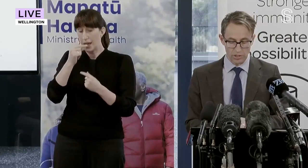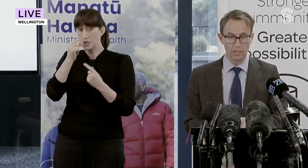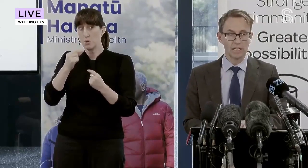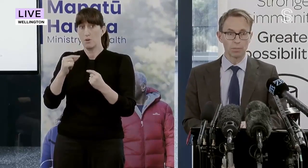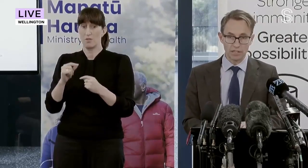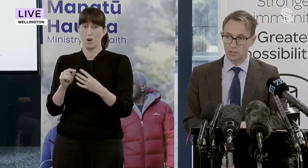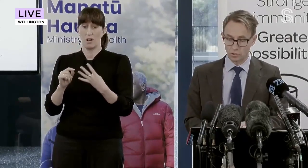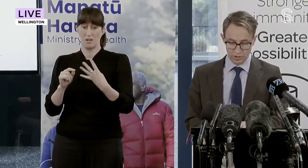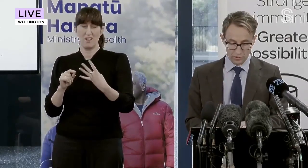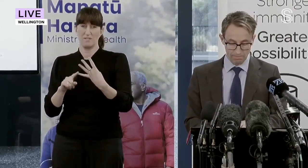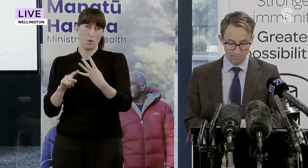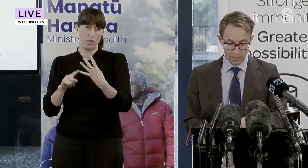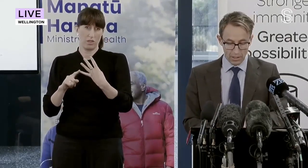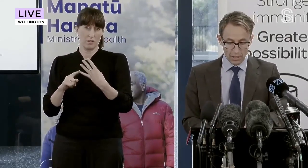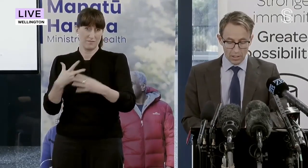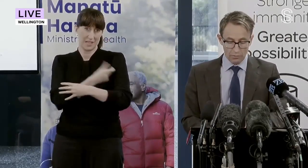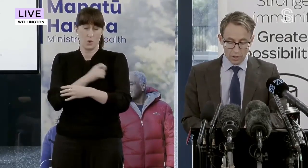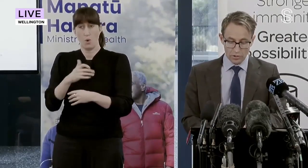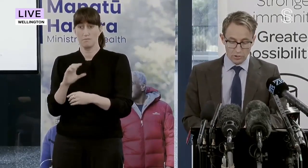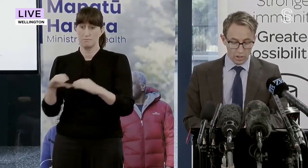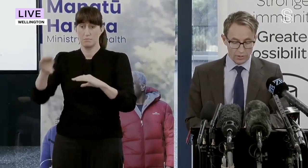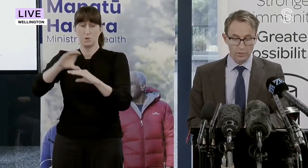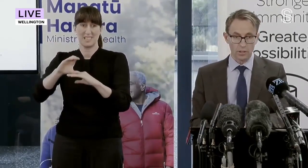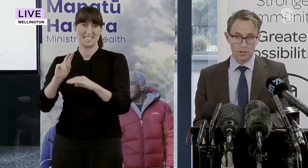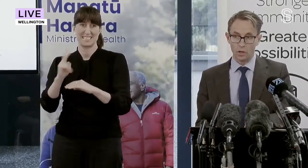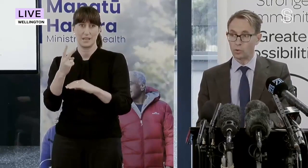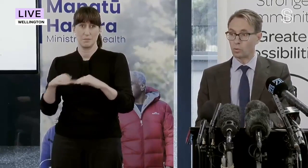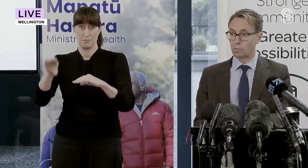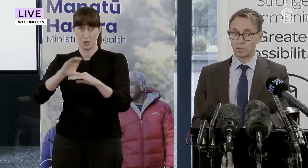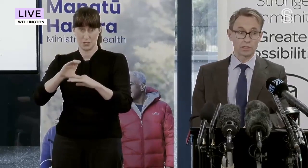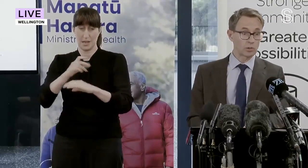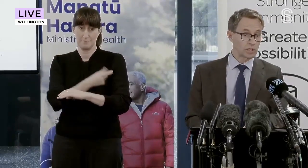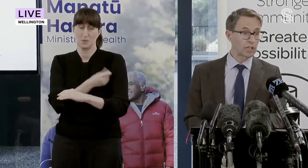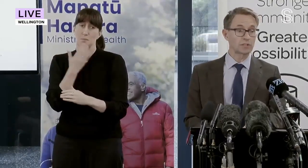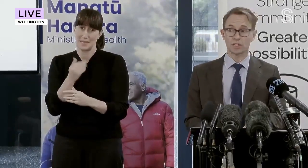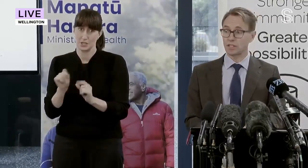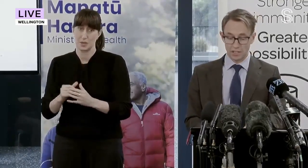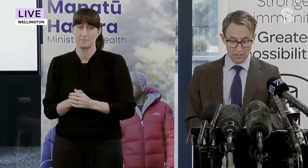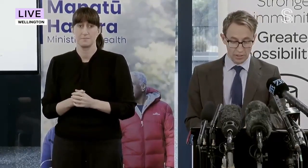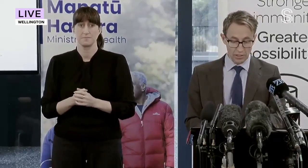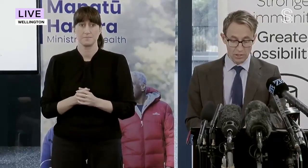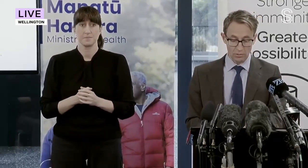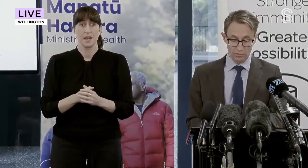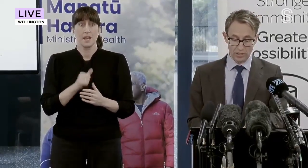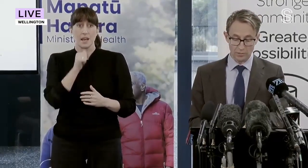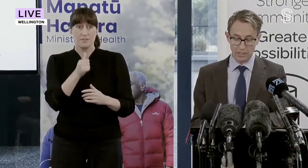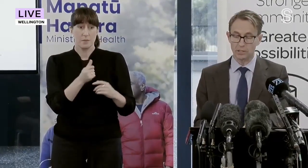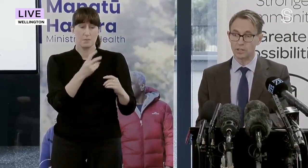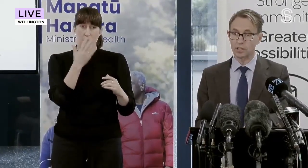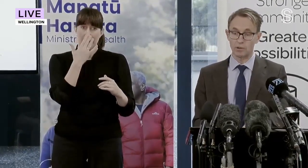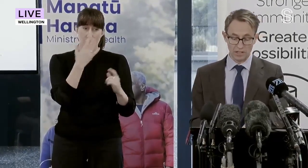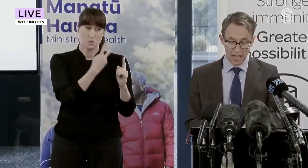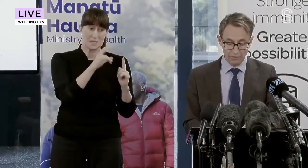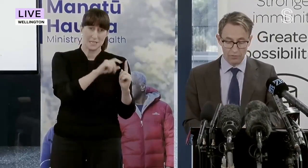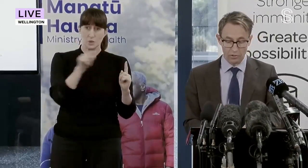second booster. Please do so. For those who died who were between 20 and 60 years of age, we've estimated